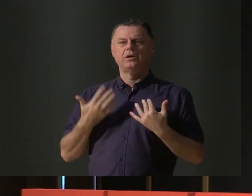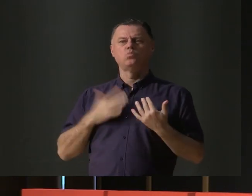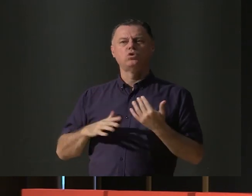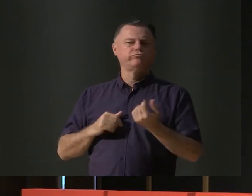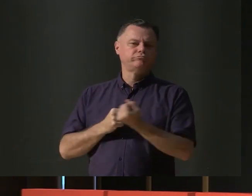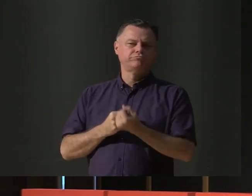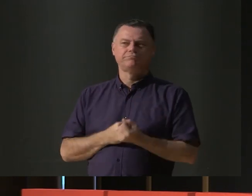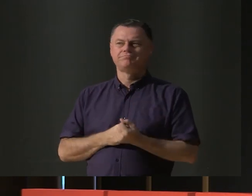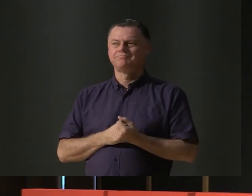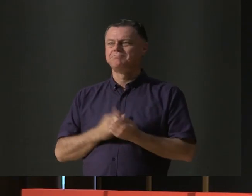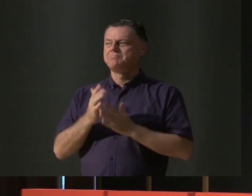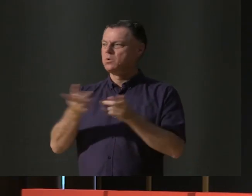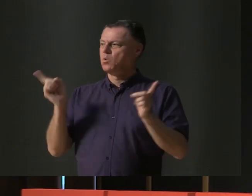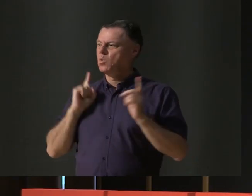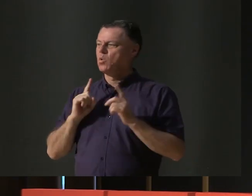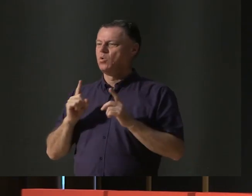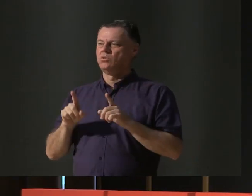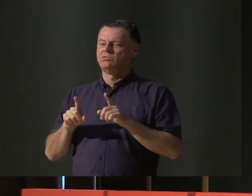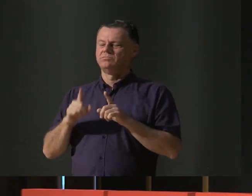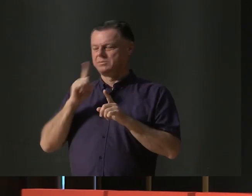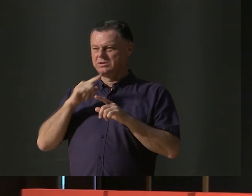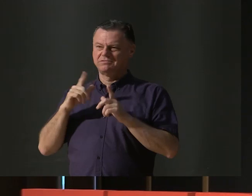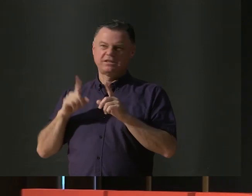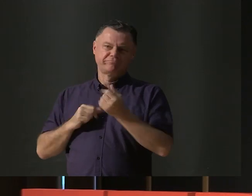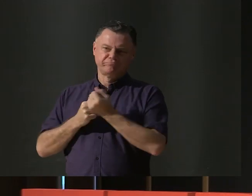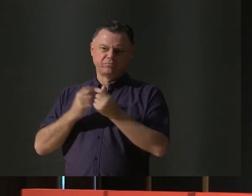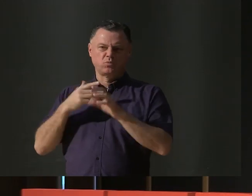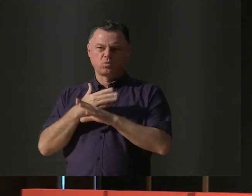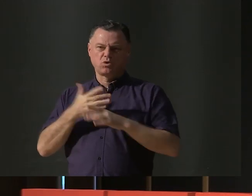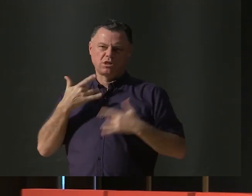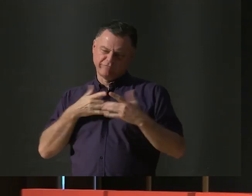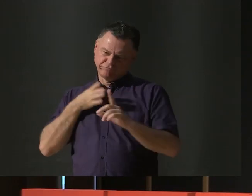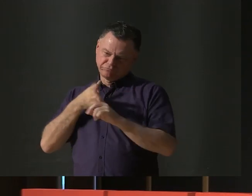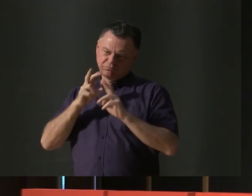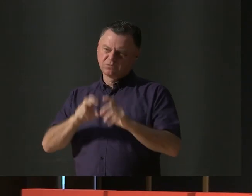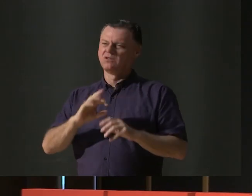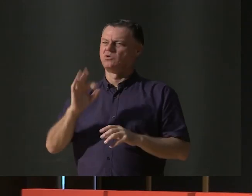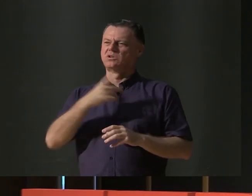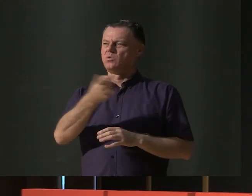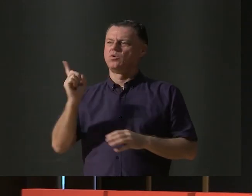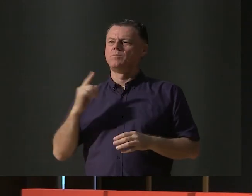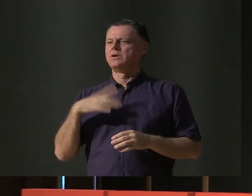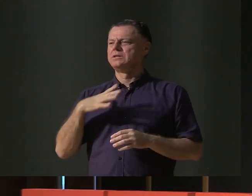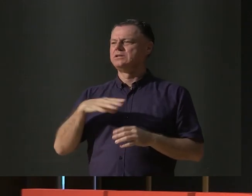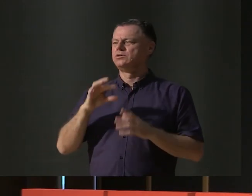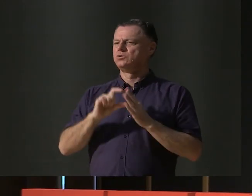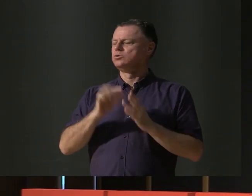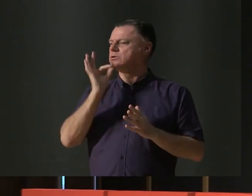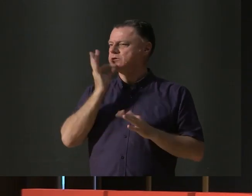And it doesn't have to be all out grand actions like me going into platypus research. What really counts is the small,